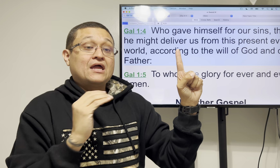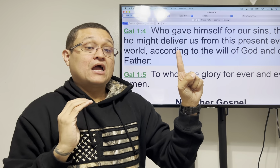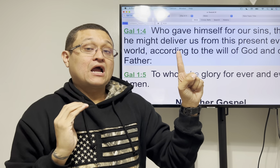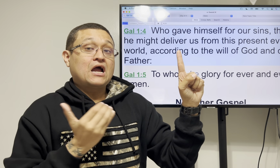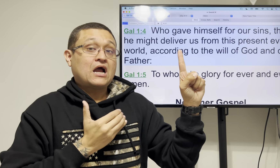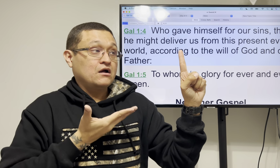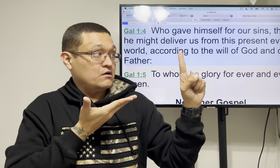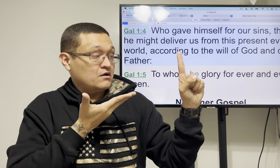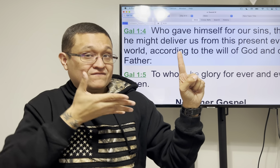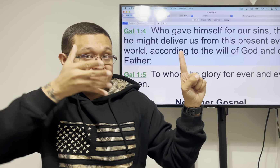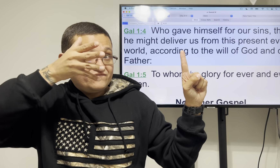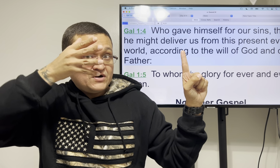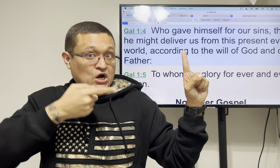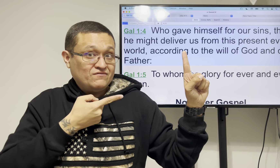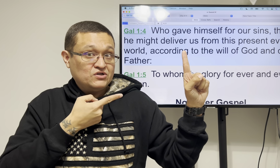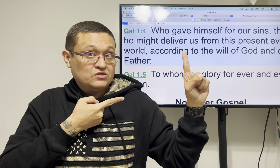and our father